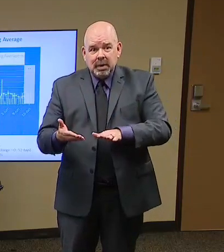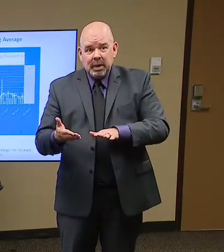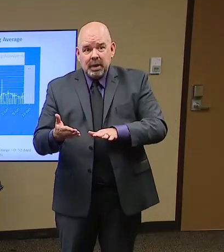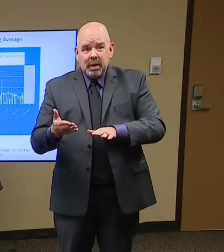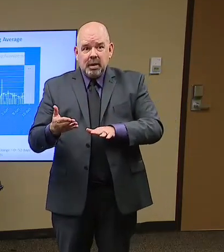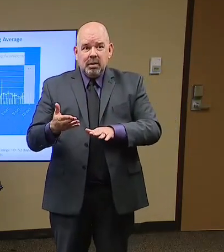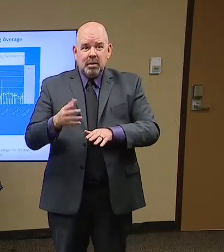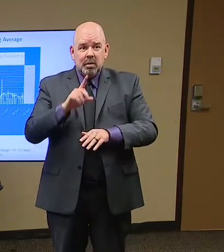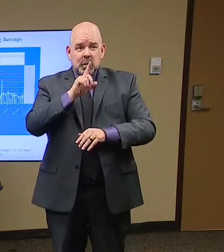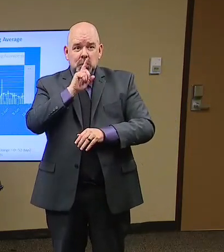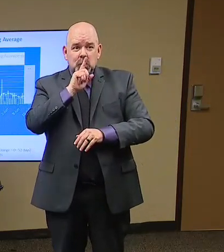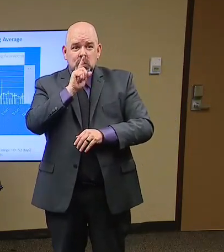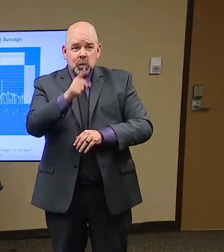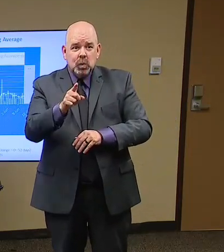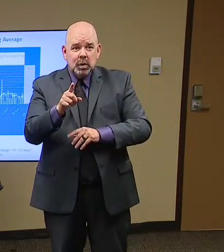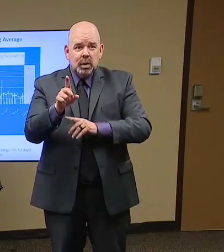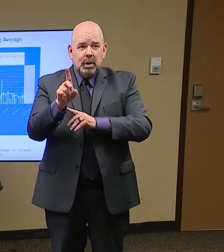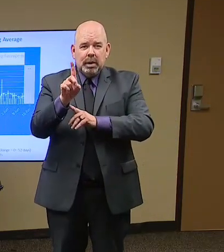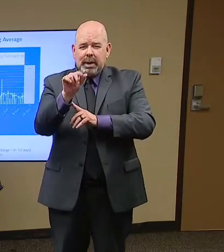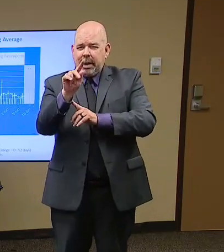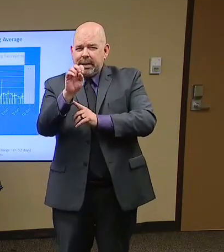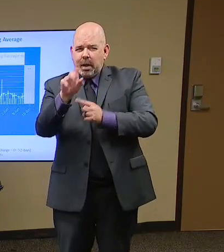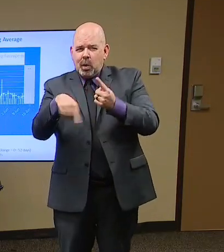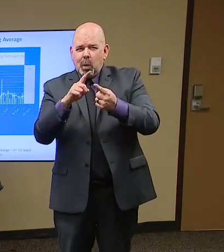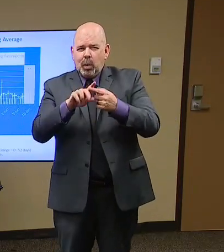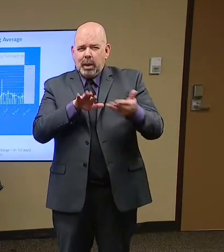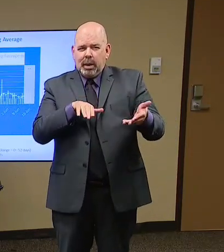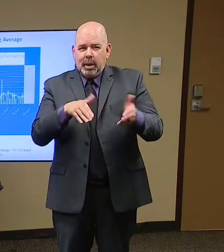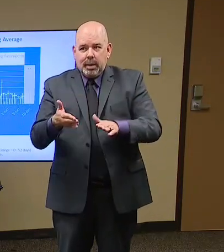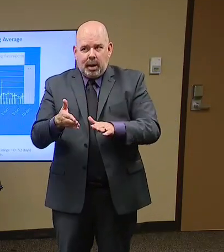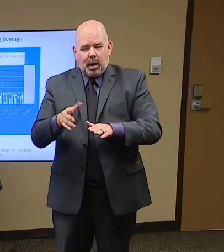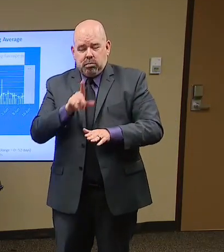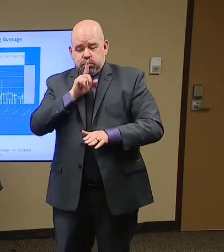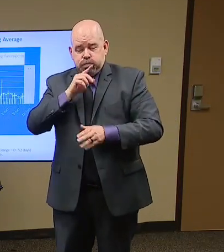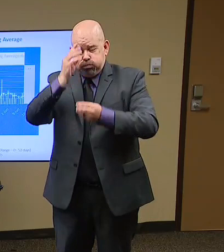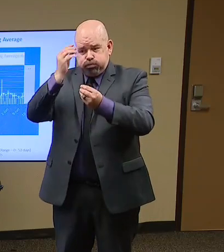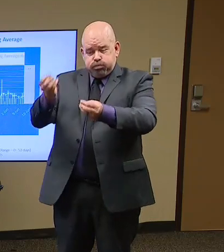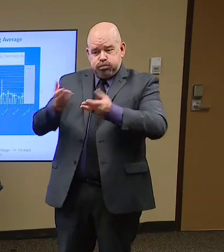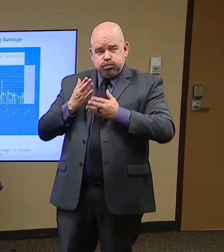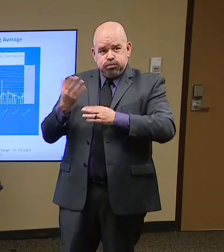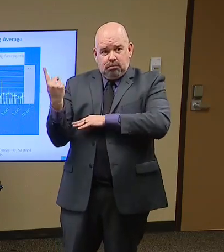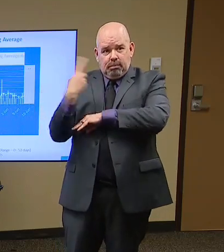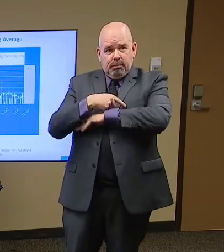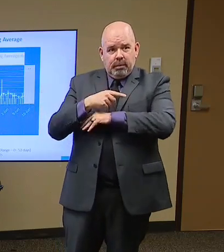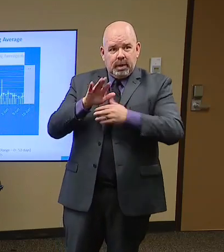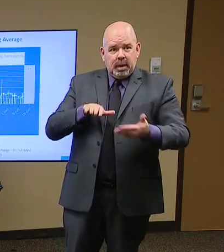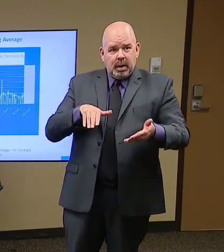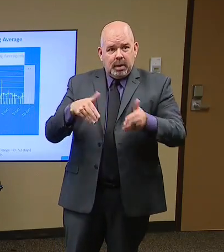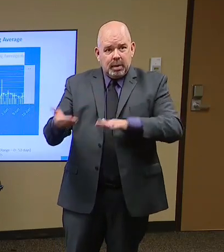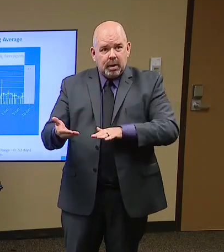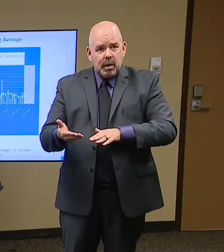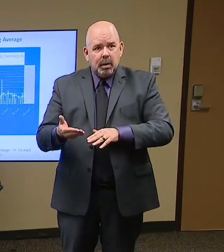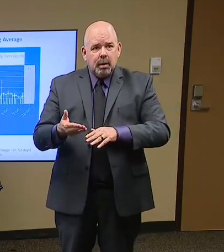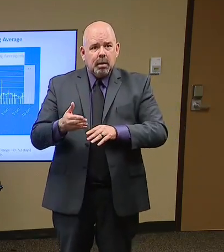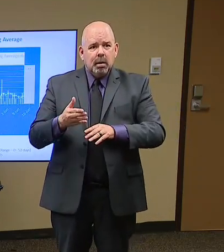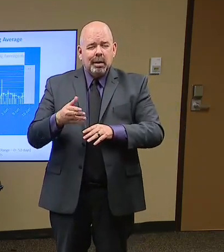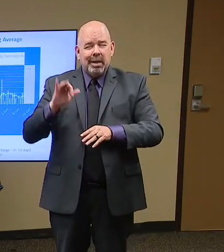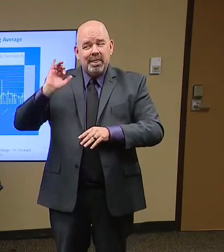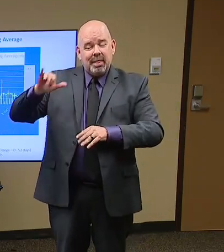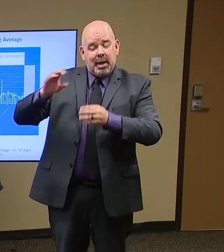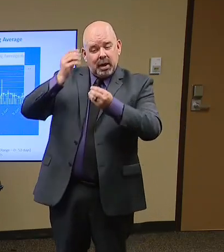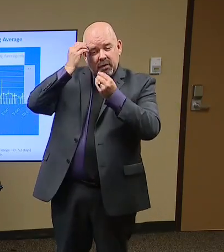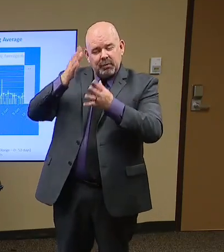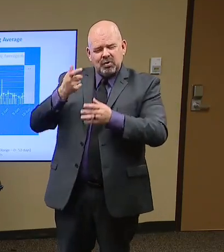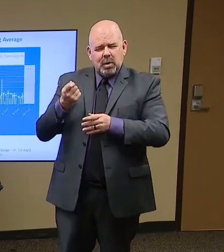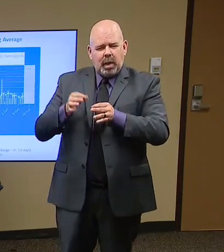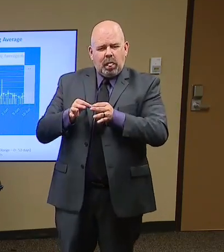It's low, it is lower on this. And one of the things that, you know, we're looking at in terms of some of the cases, some of the hospitalizations